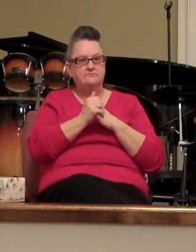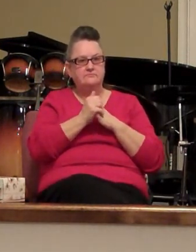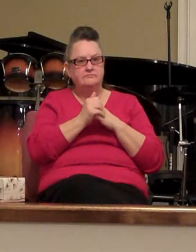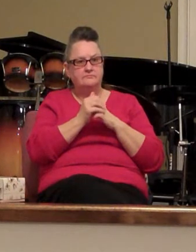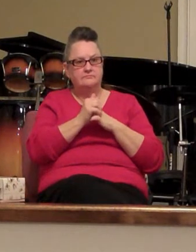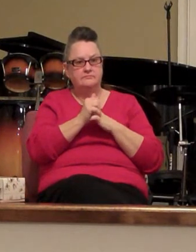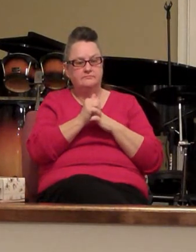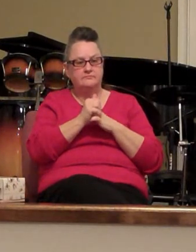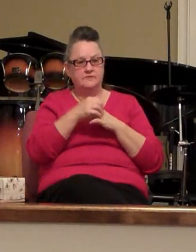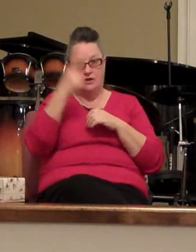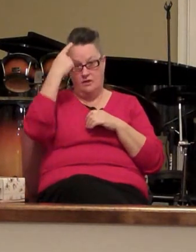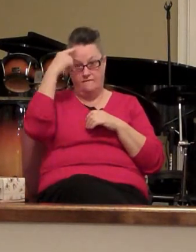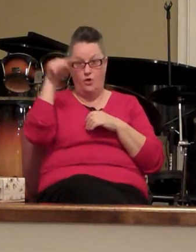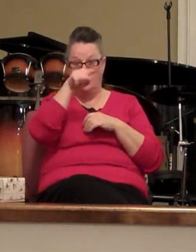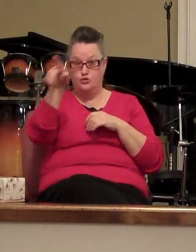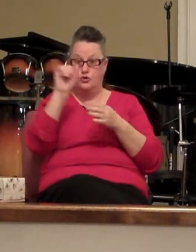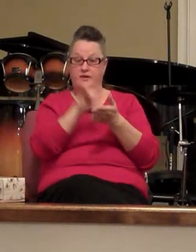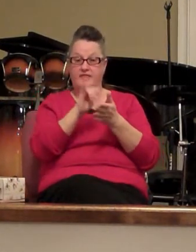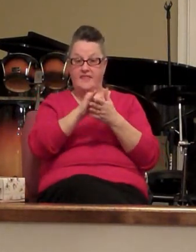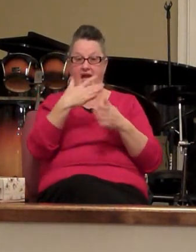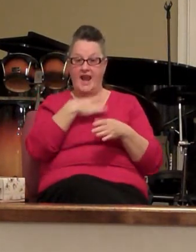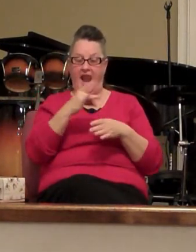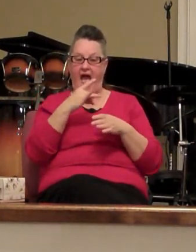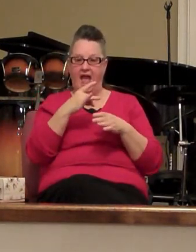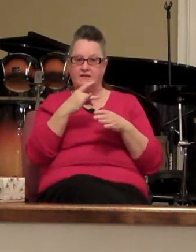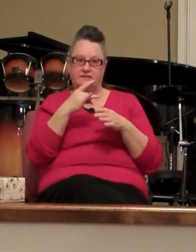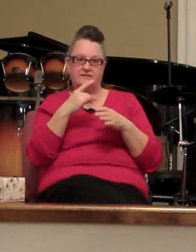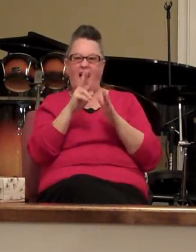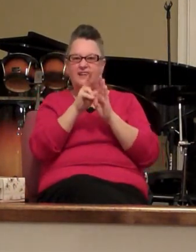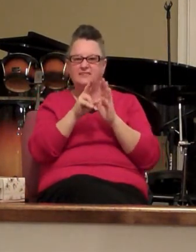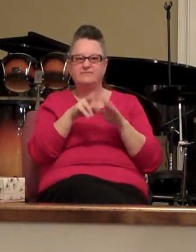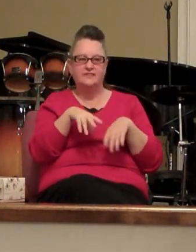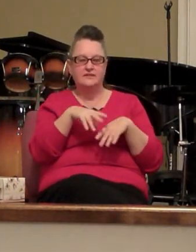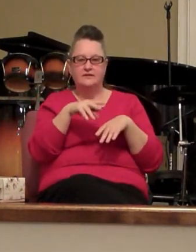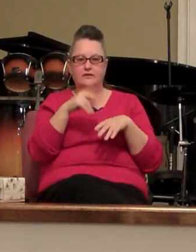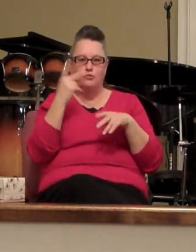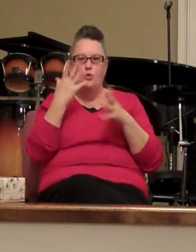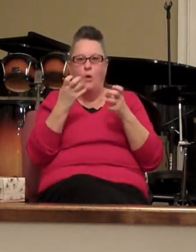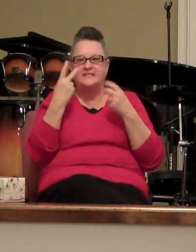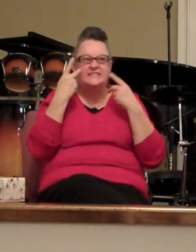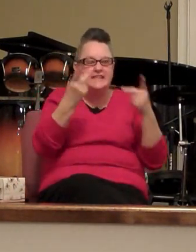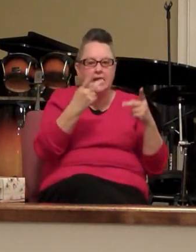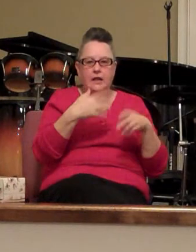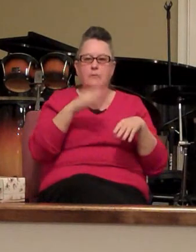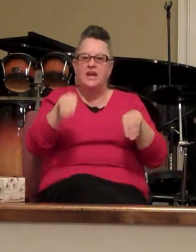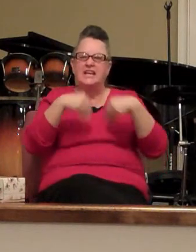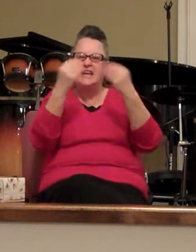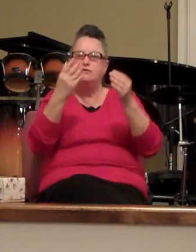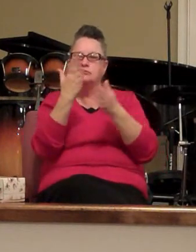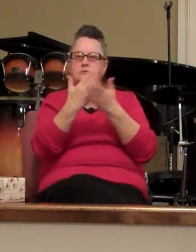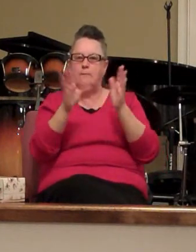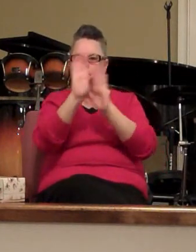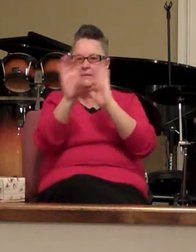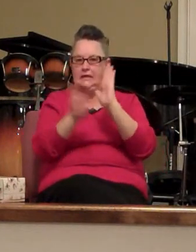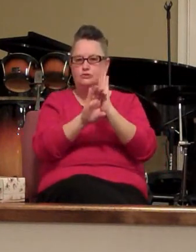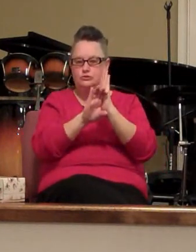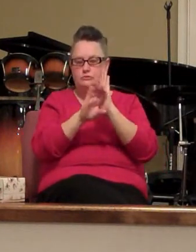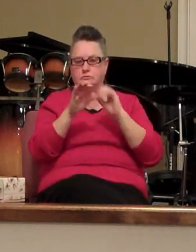For those of you that like a little visual aid let me show you let me give you just a little picture. Here